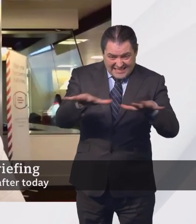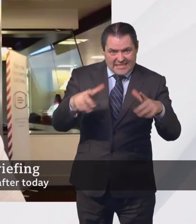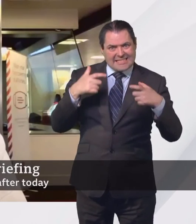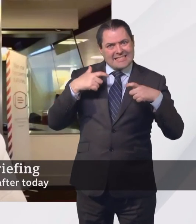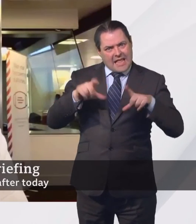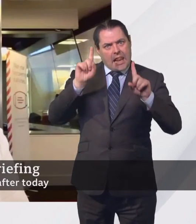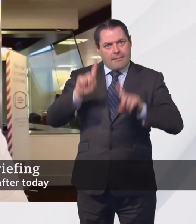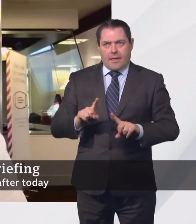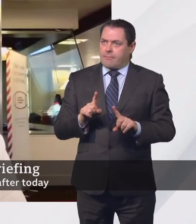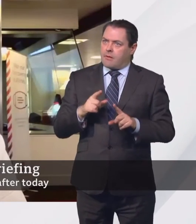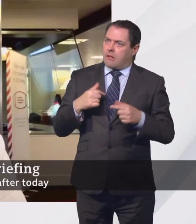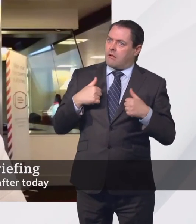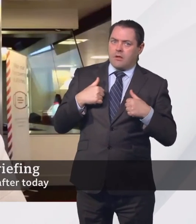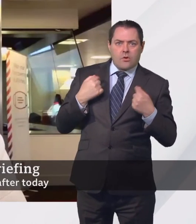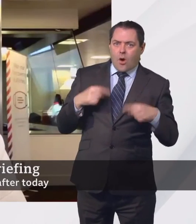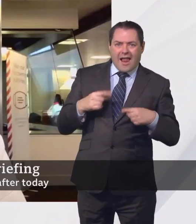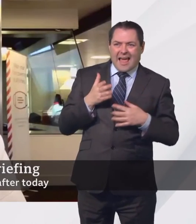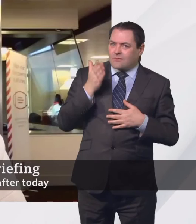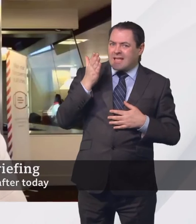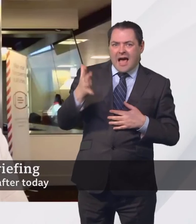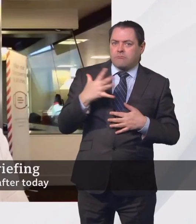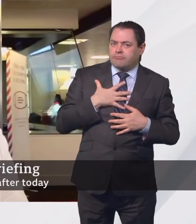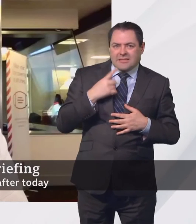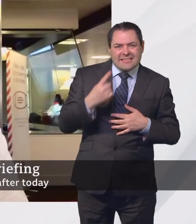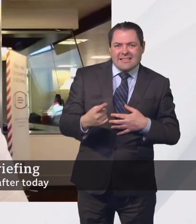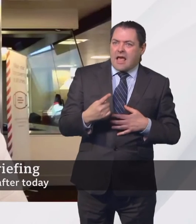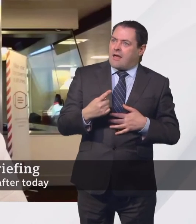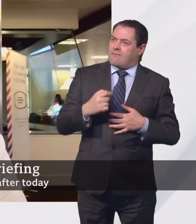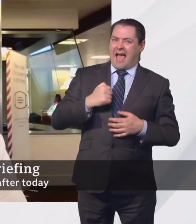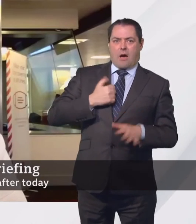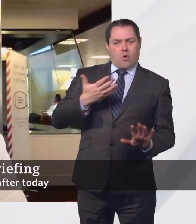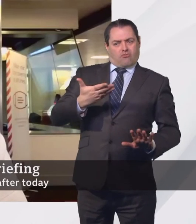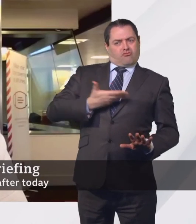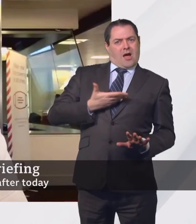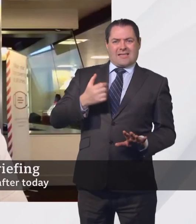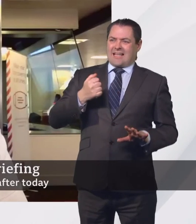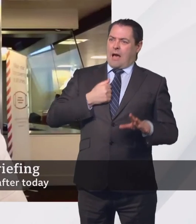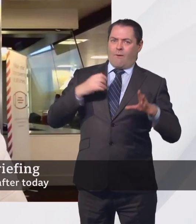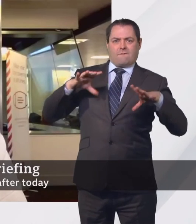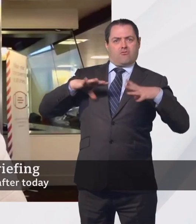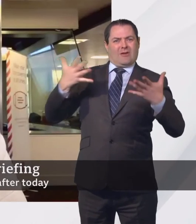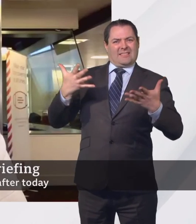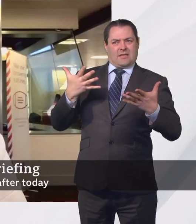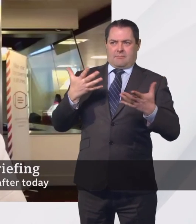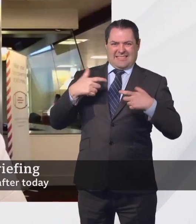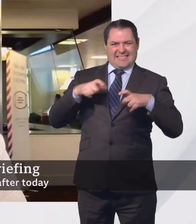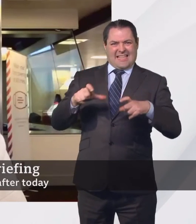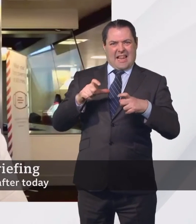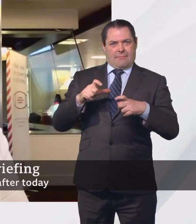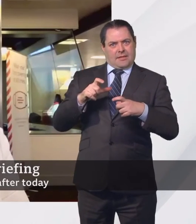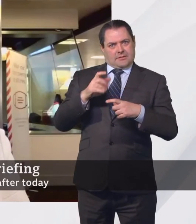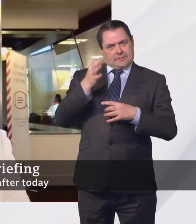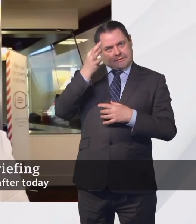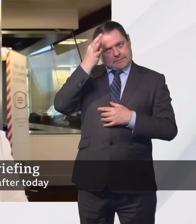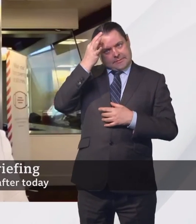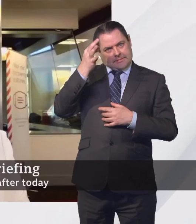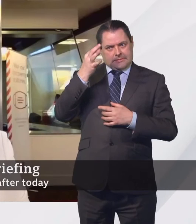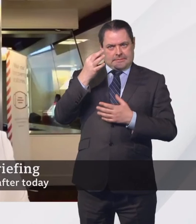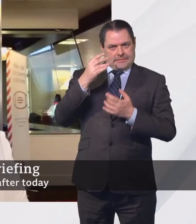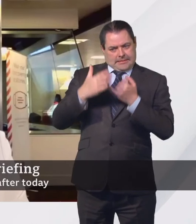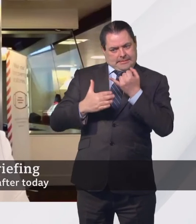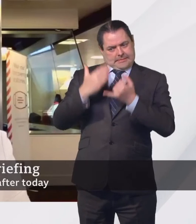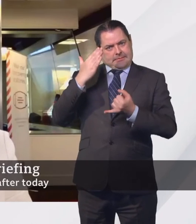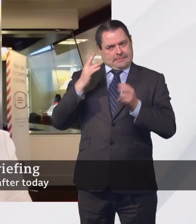accept that you are testing the patience of the public and are you concerned that people will stop listening?